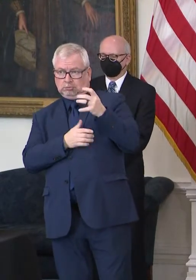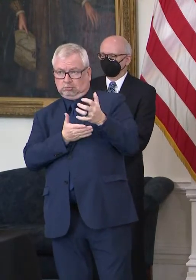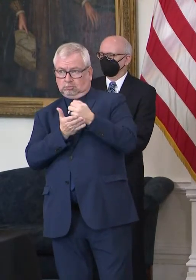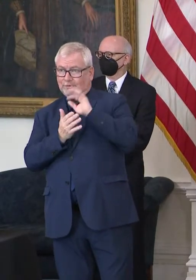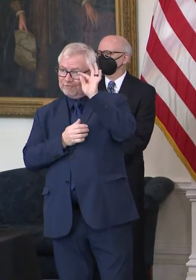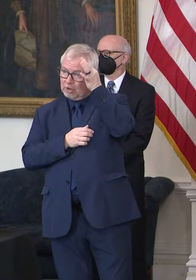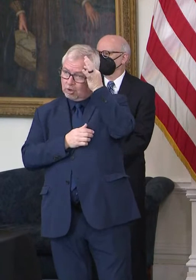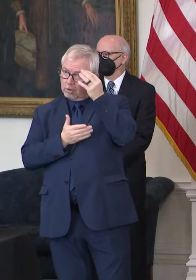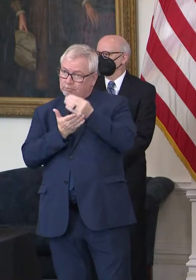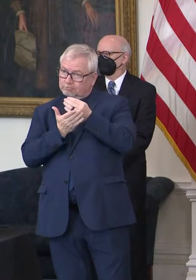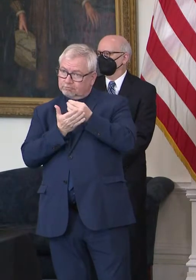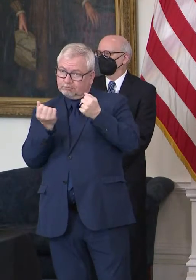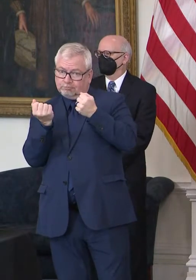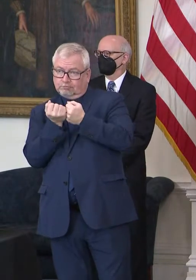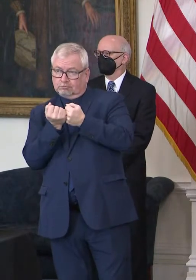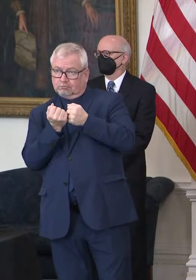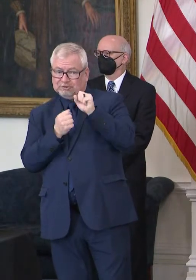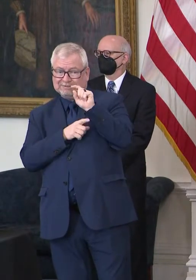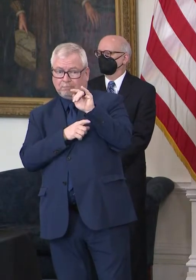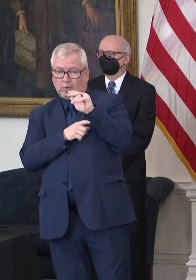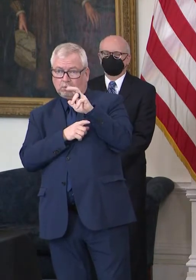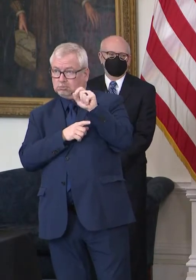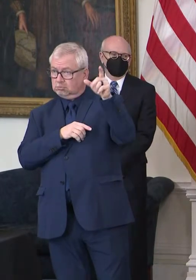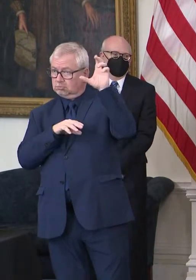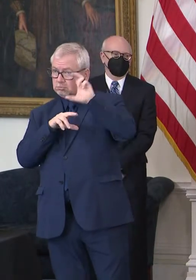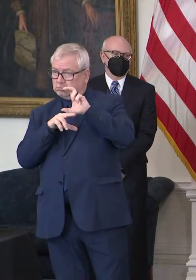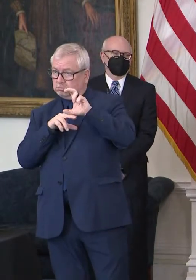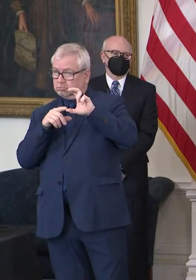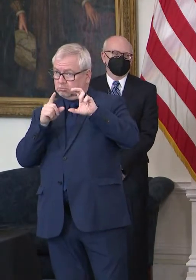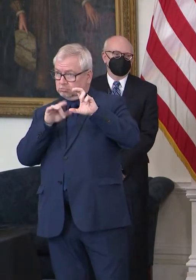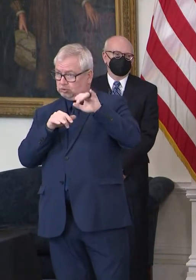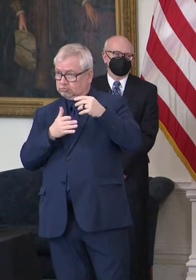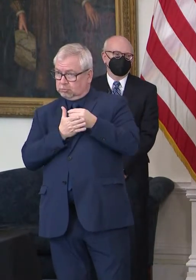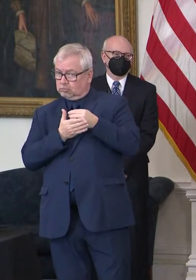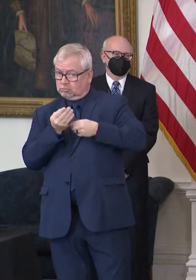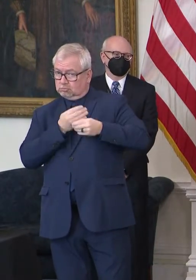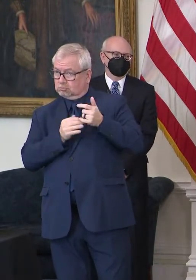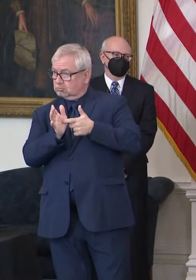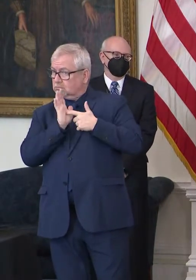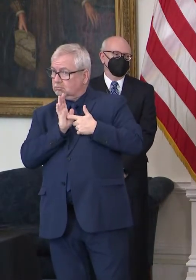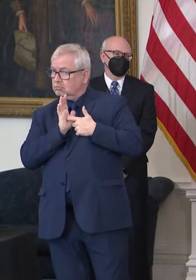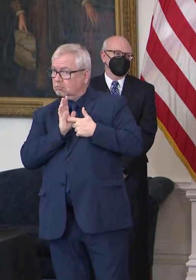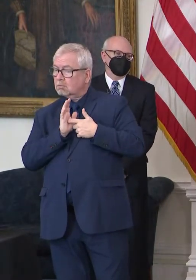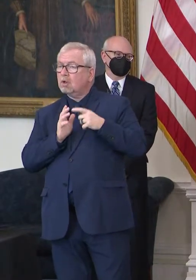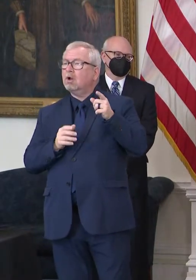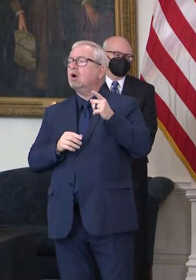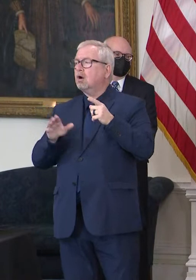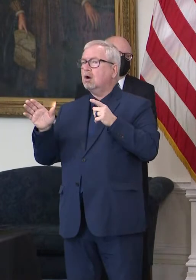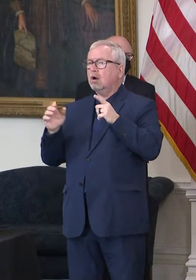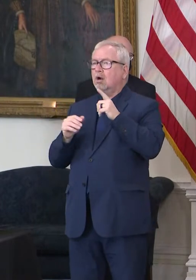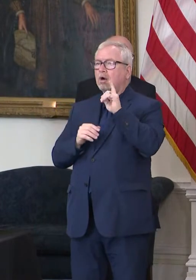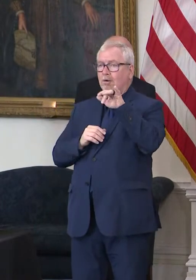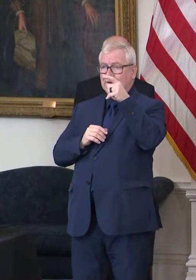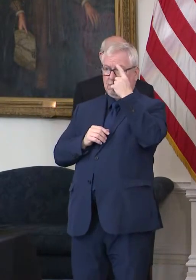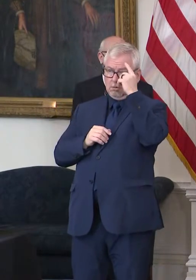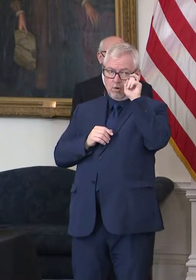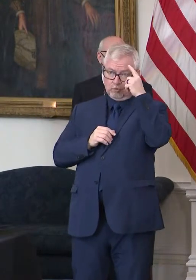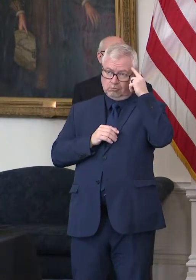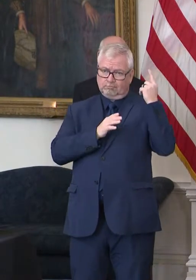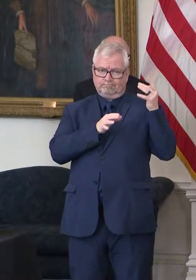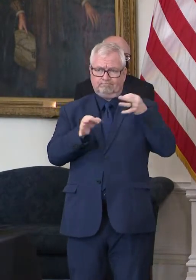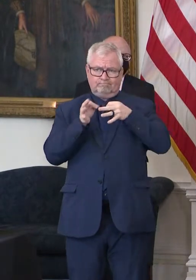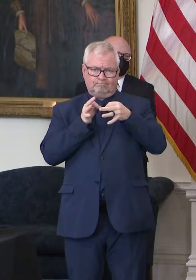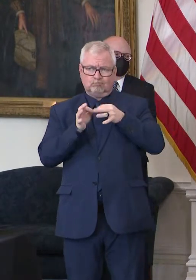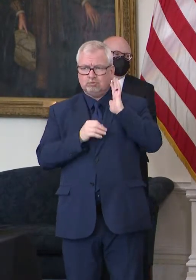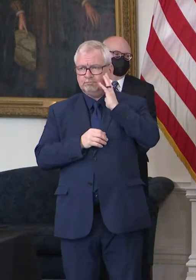and then, um, does your budget plan the prior work of this year? Well, maybe I'll let the budget expert tell you about my, you know, it's a little bit of all those things. So it's a